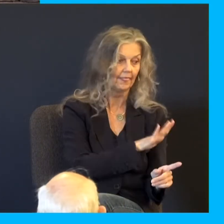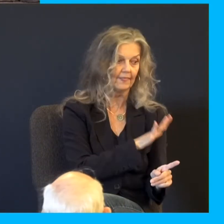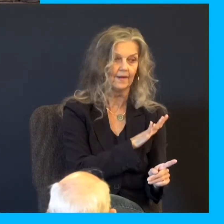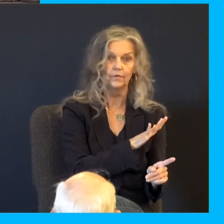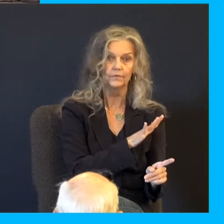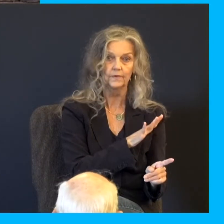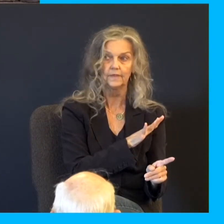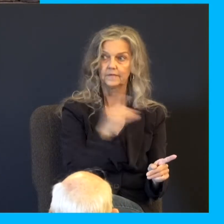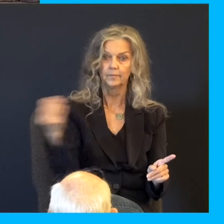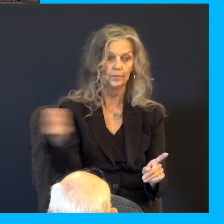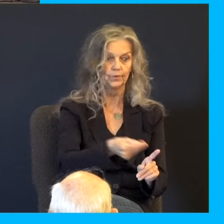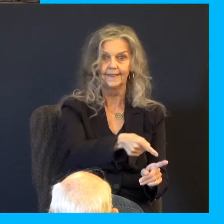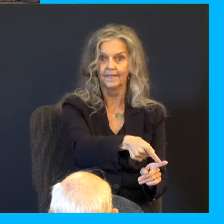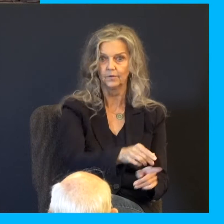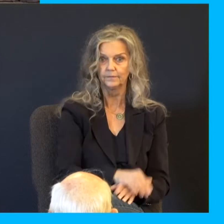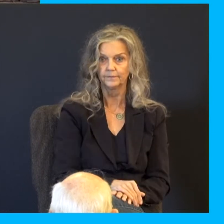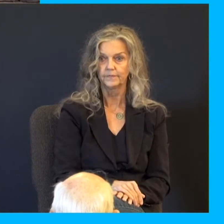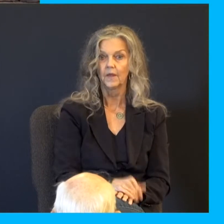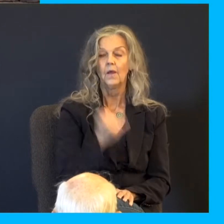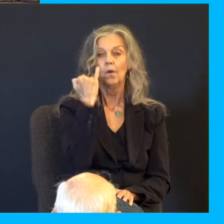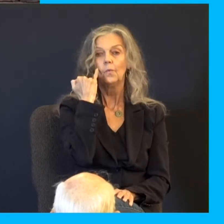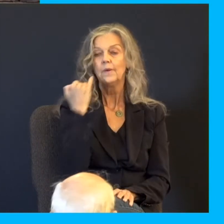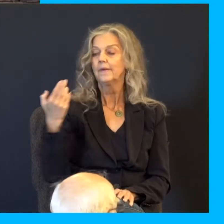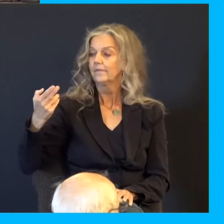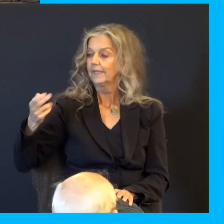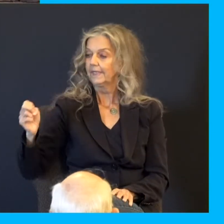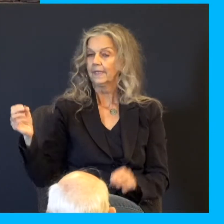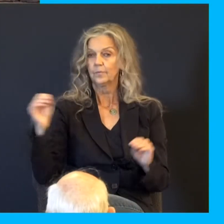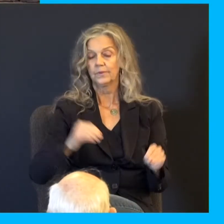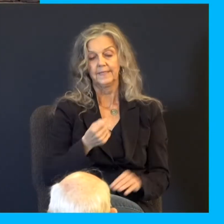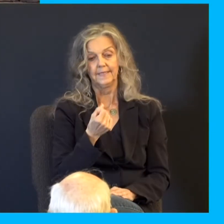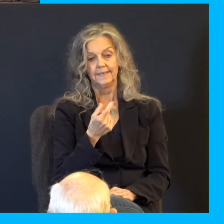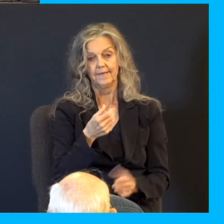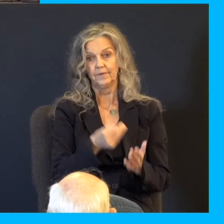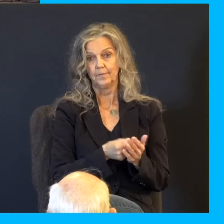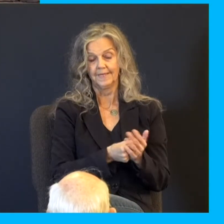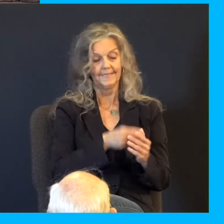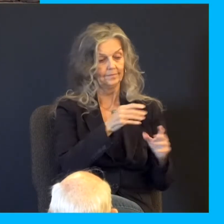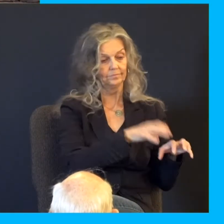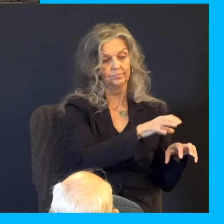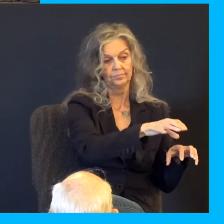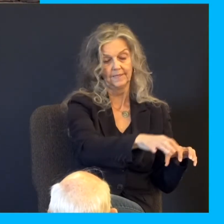put there. What if he had put 11 of their monies in the sack, and only given to Benjamin the cup?